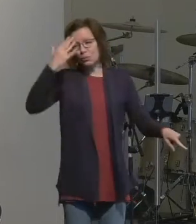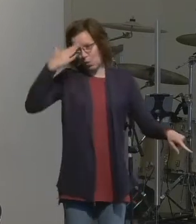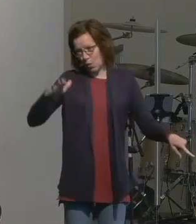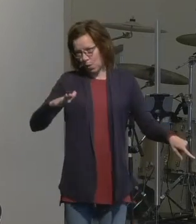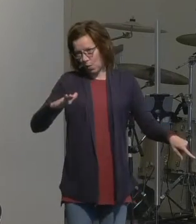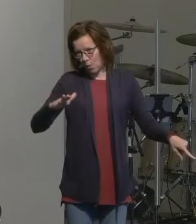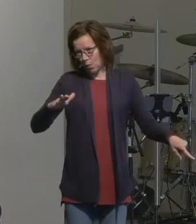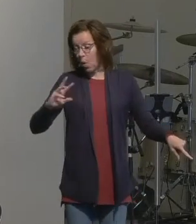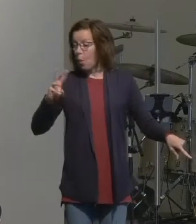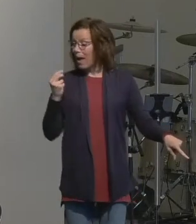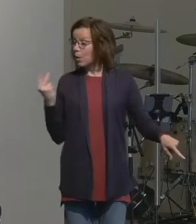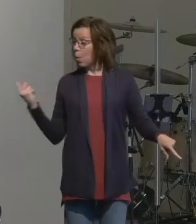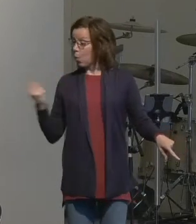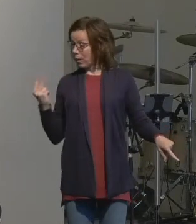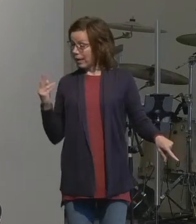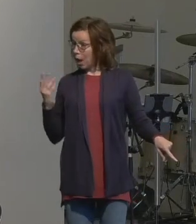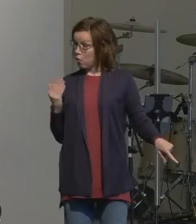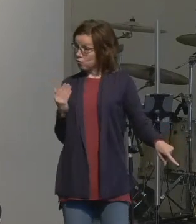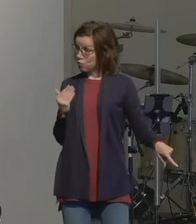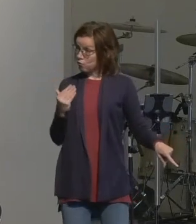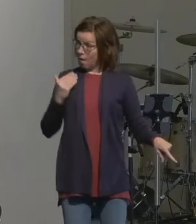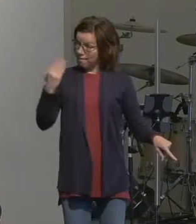we get there